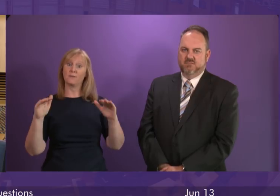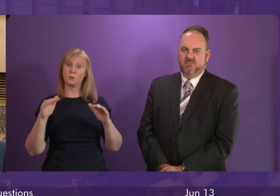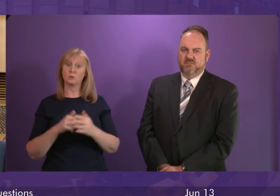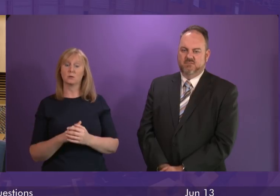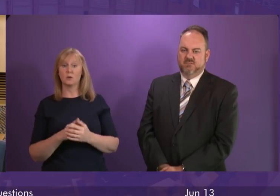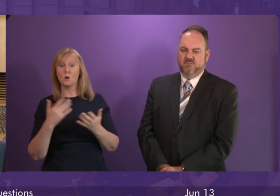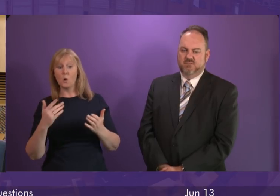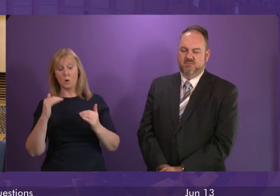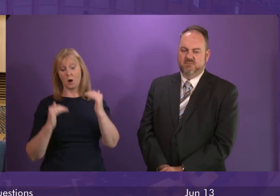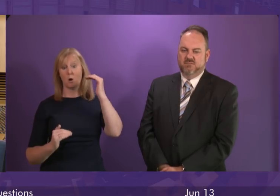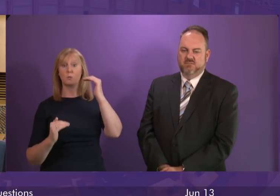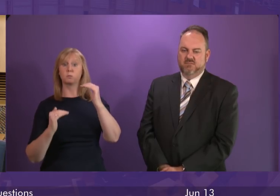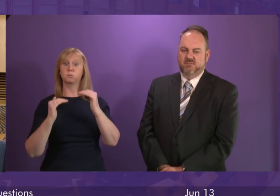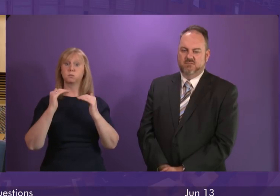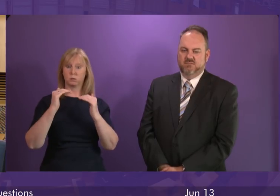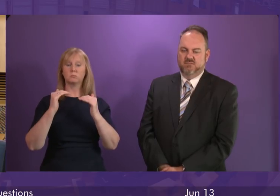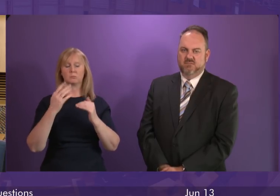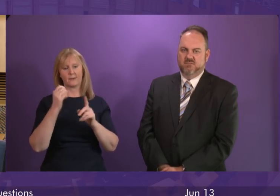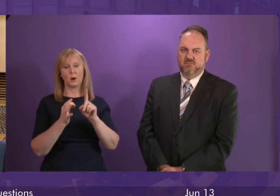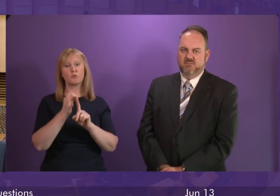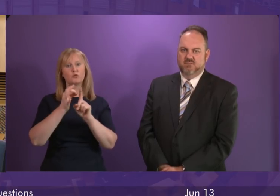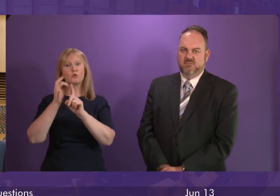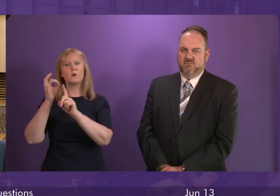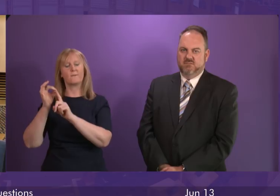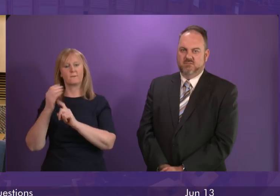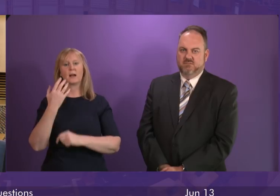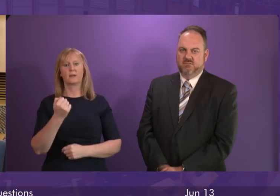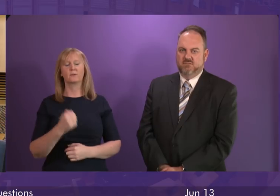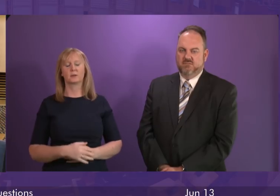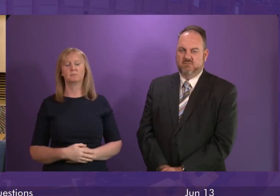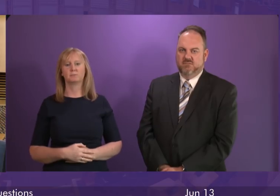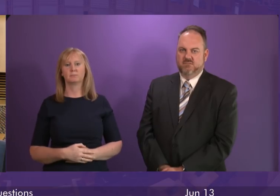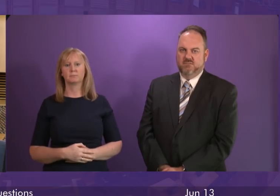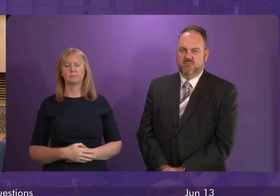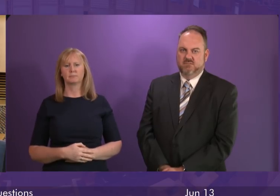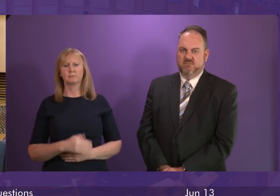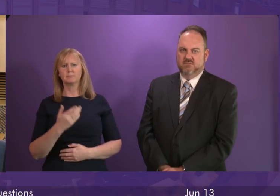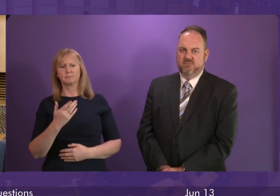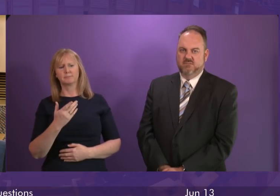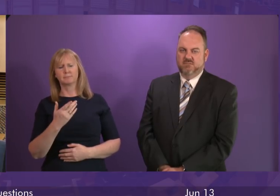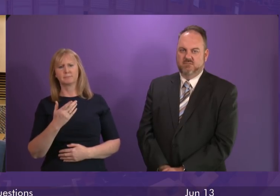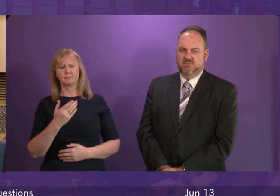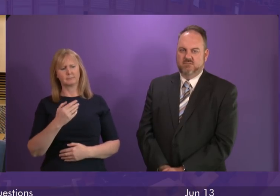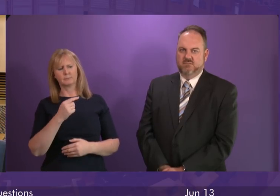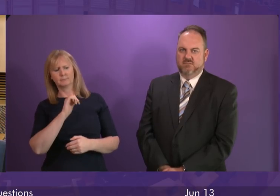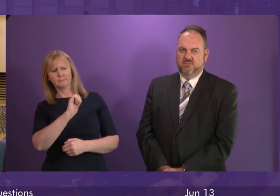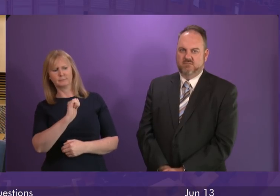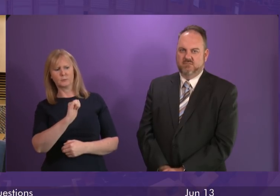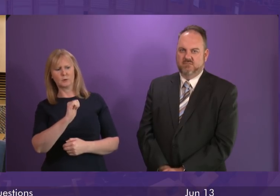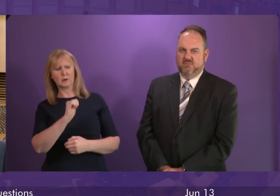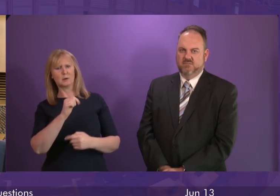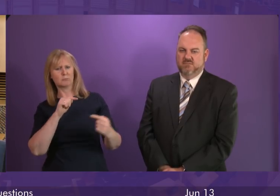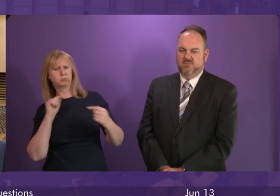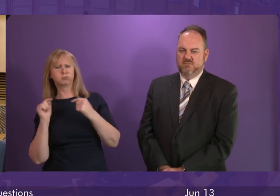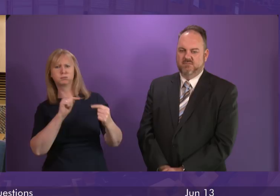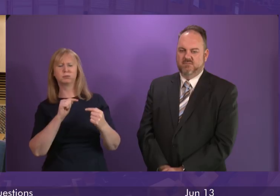of the attainment gap, we find improvement in all of these measures. And that takes me to, I think, the flaw in Ruth Davidson's argument. She wants